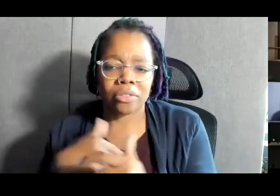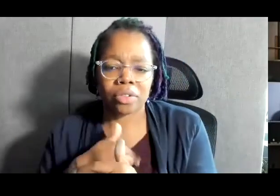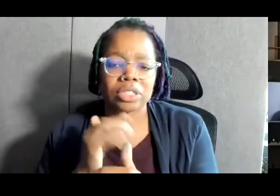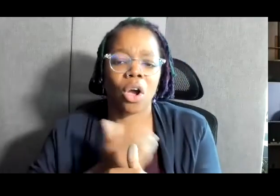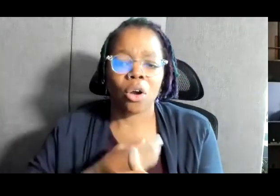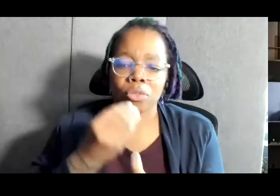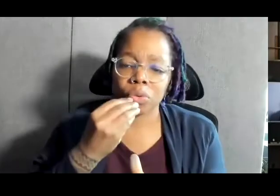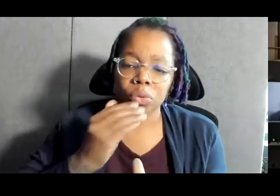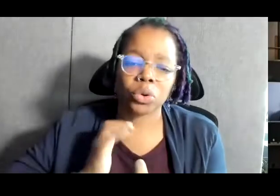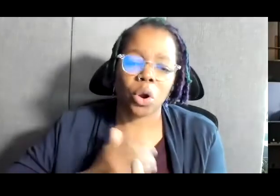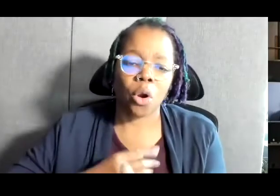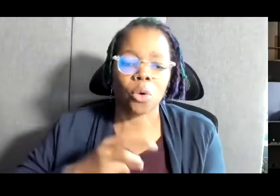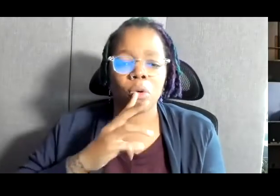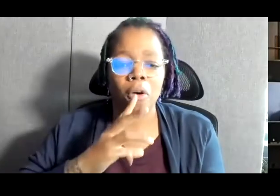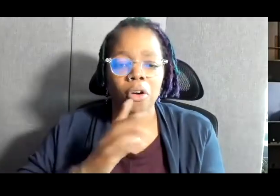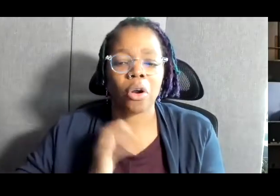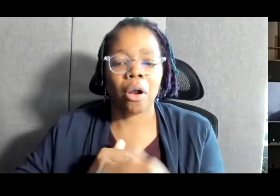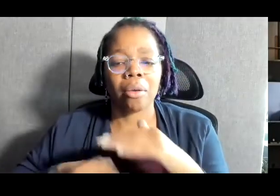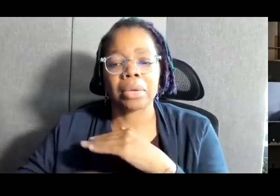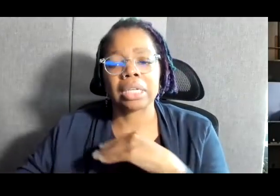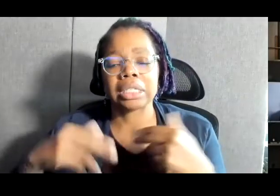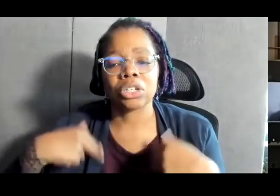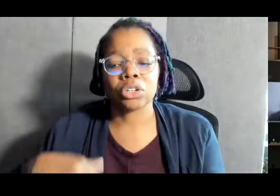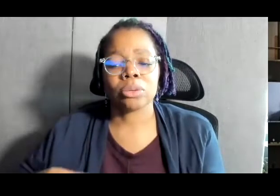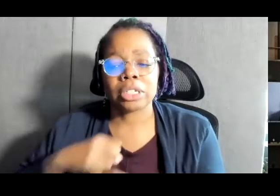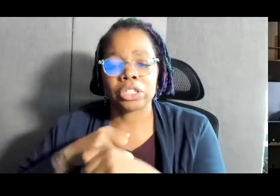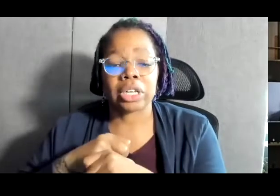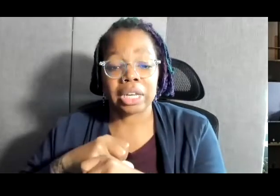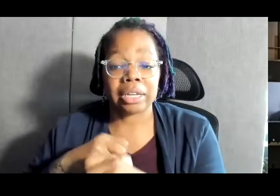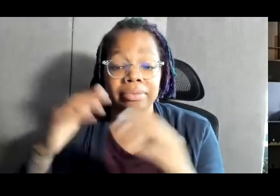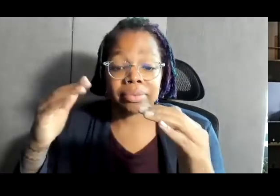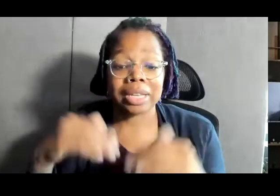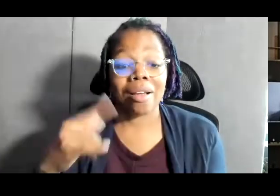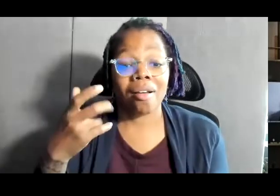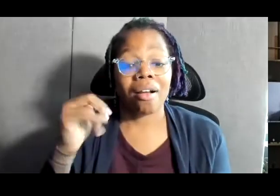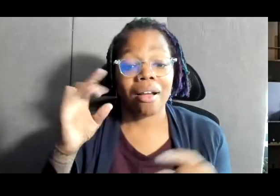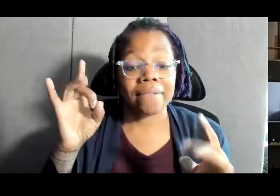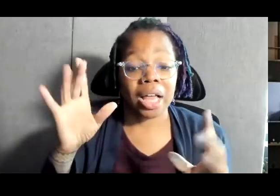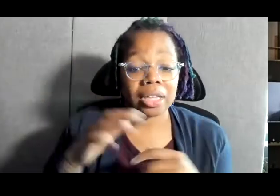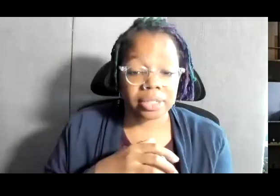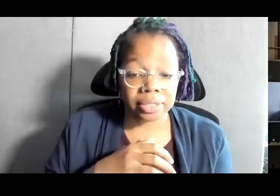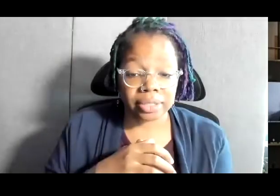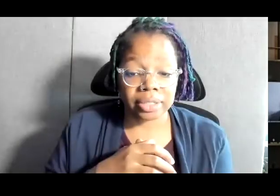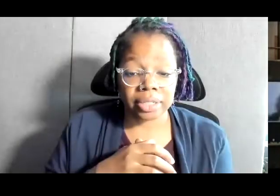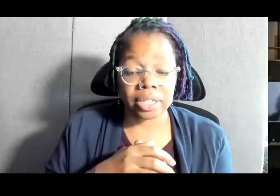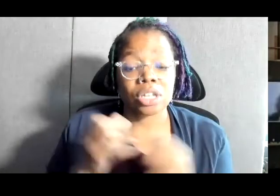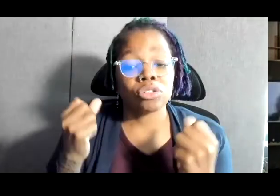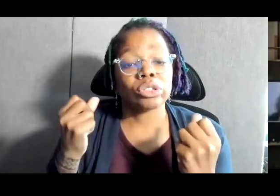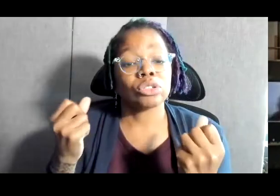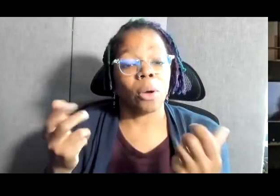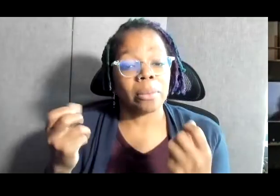our basic human security. Let's talk about gun violence. In the last few weeks, we've seen so many young people,